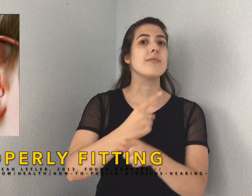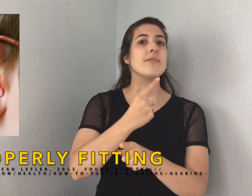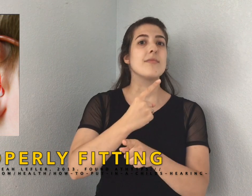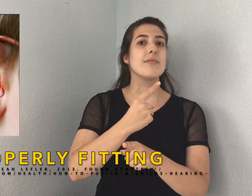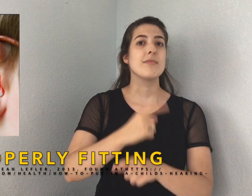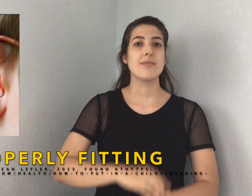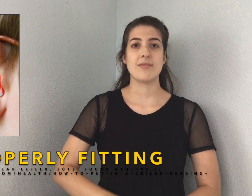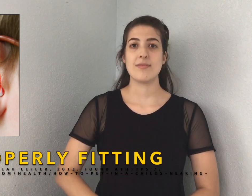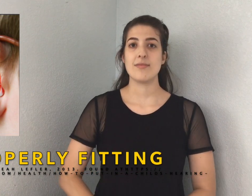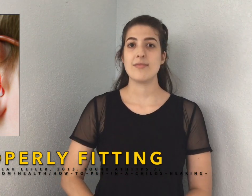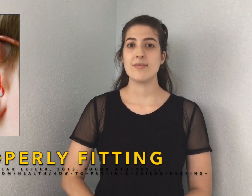Properly fitting.